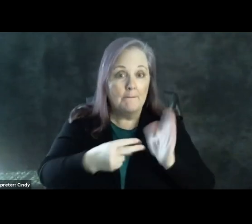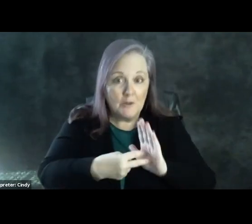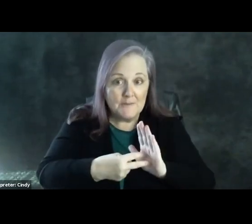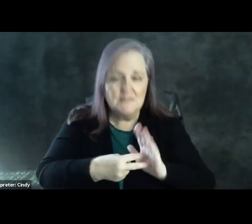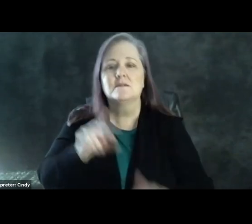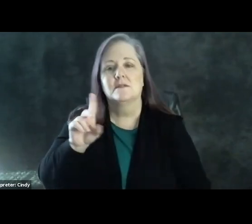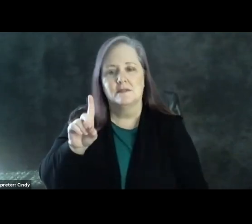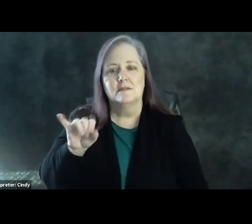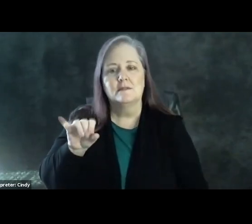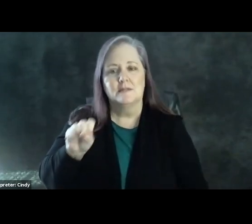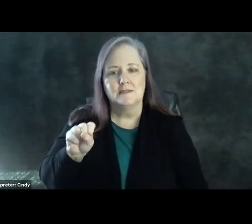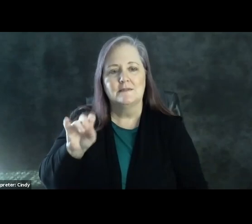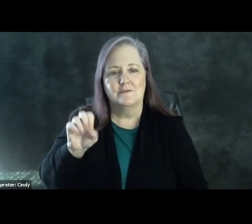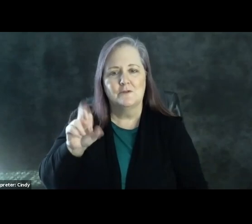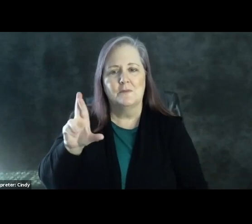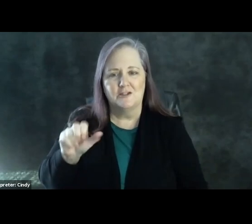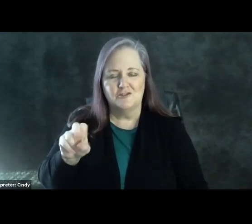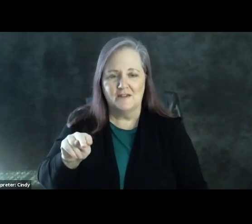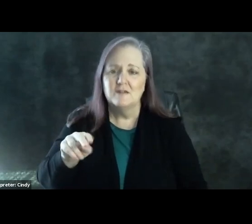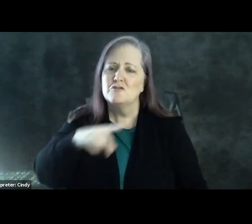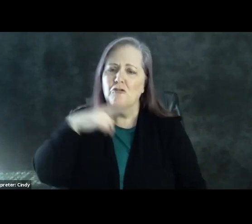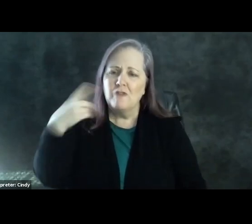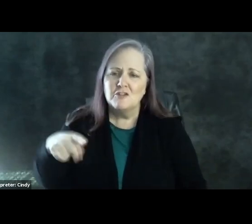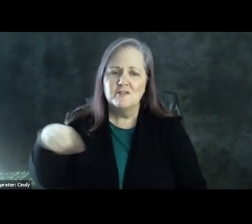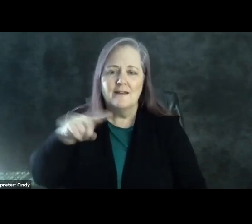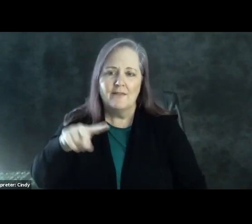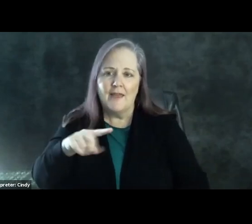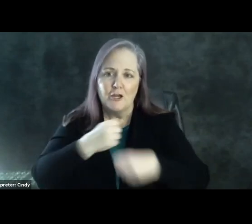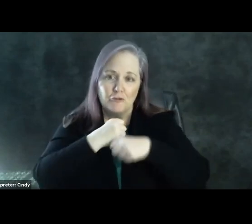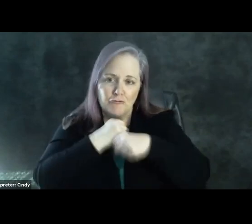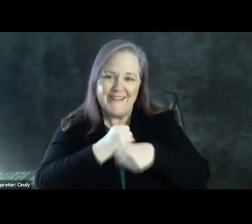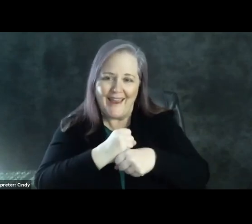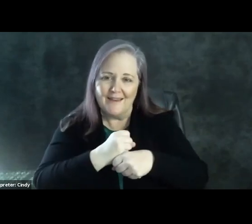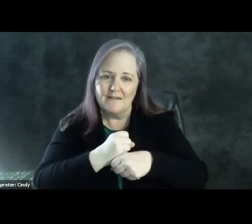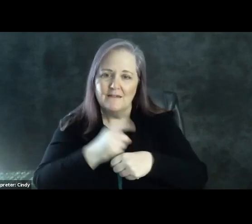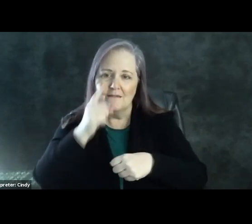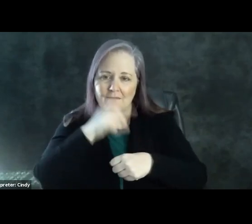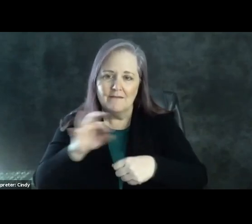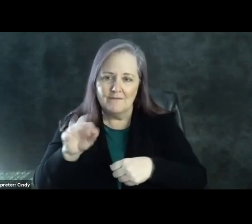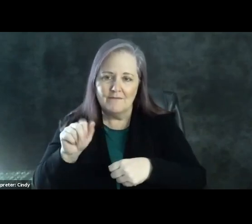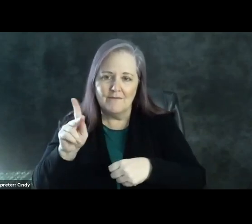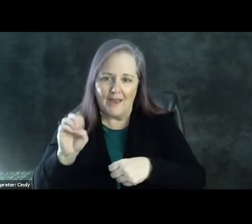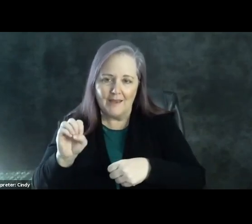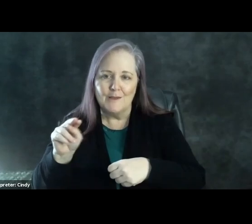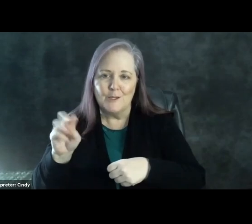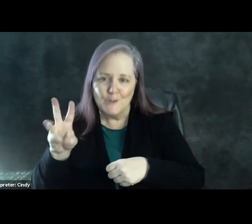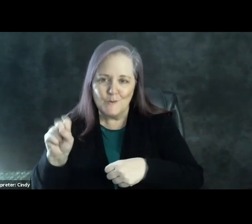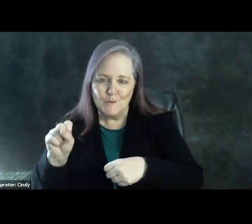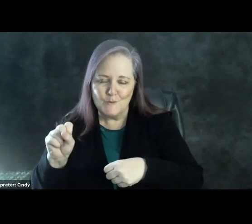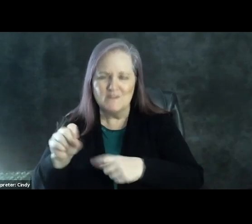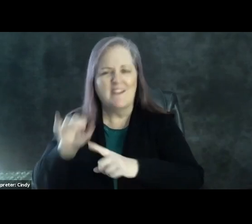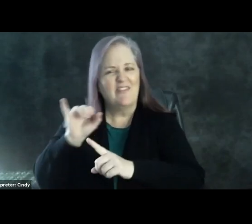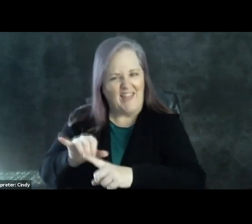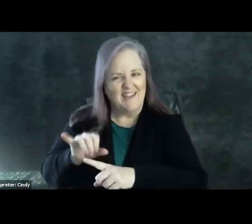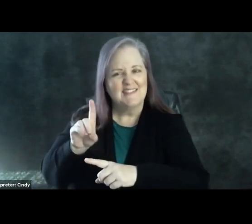about the, you know, Russian interference in our election where they create fake news. So what's